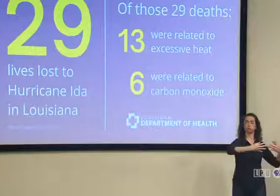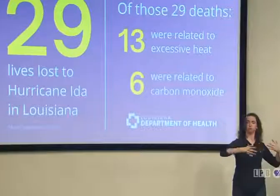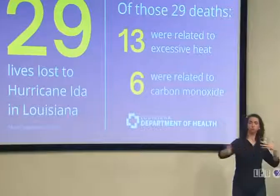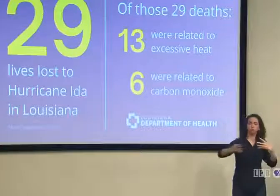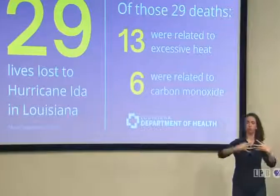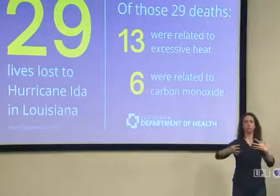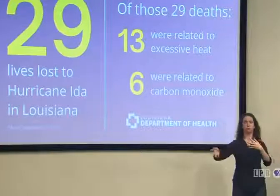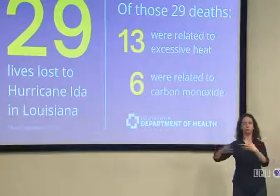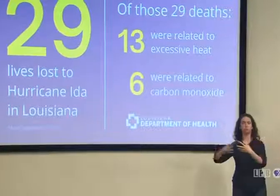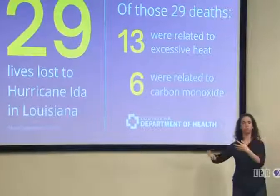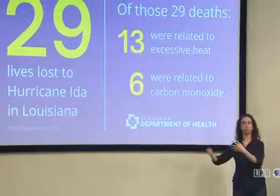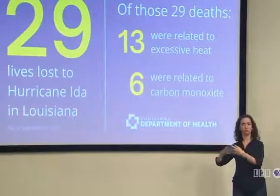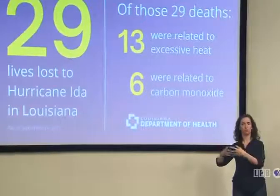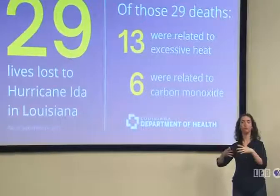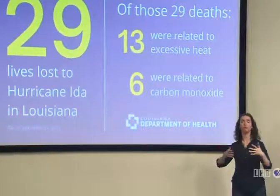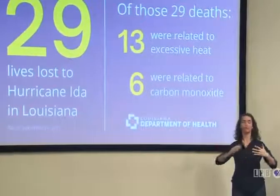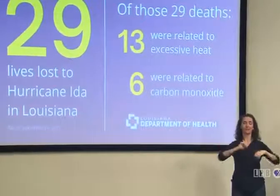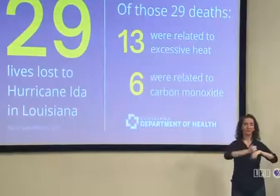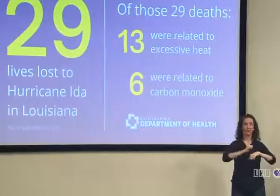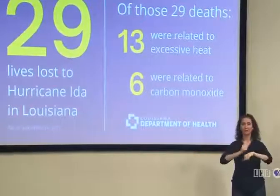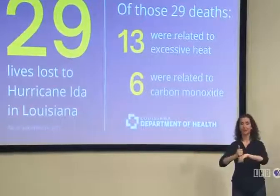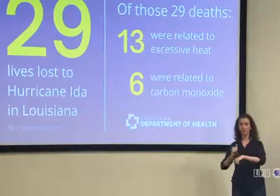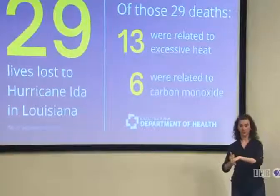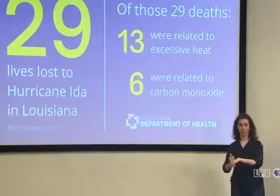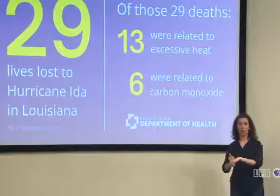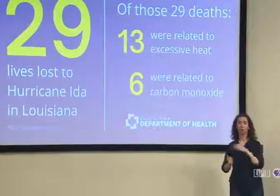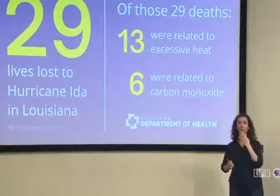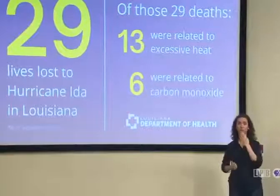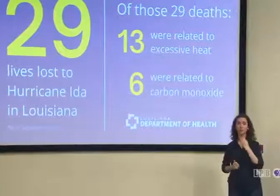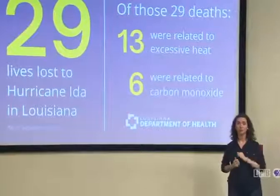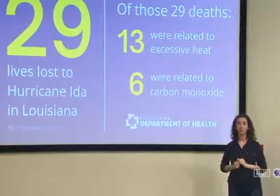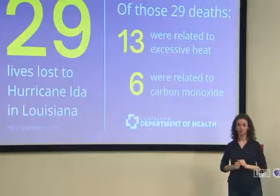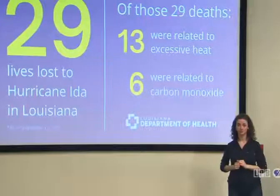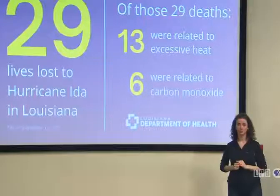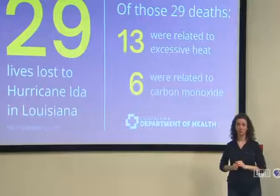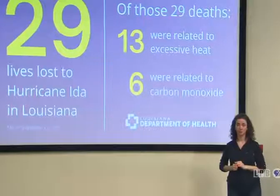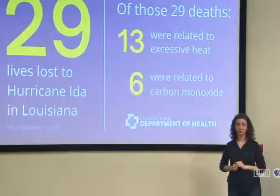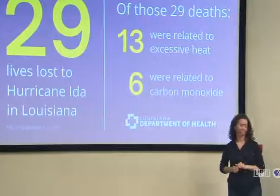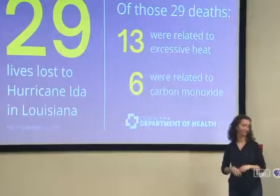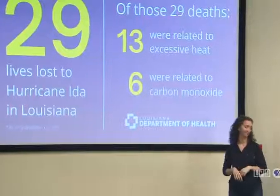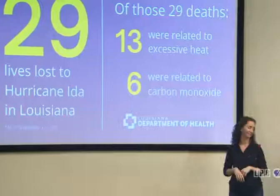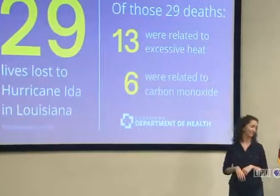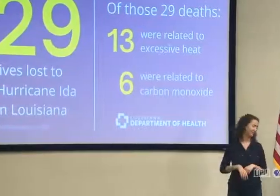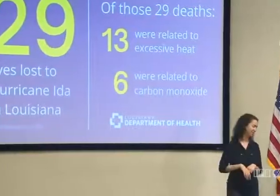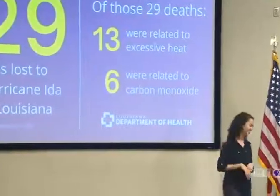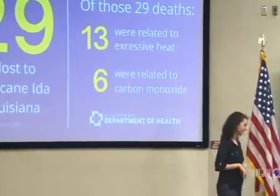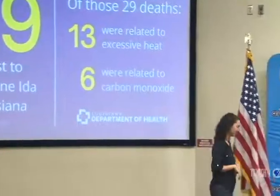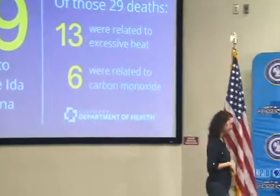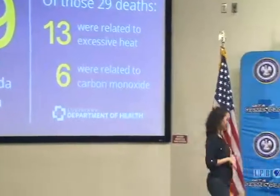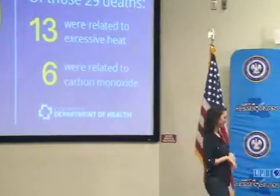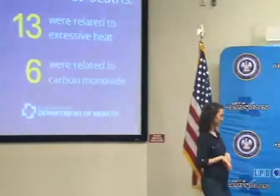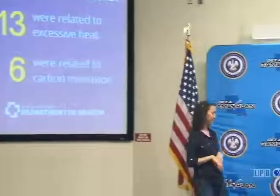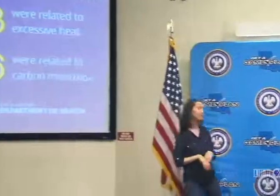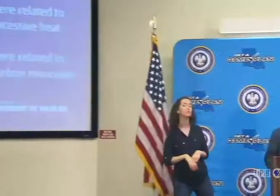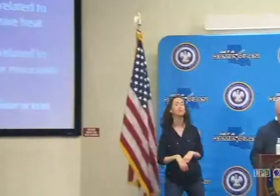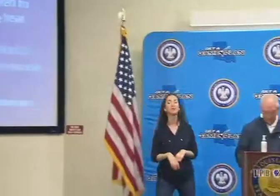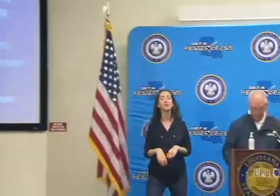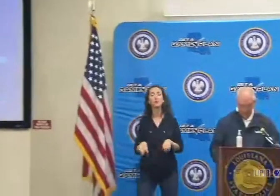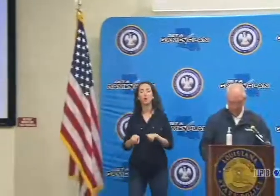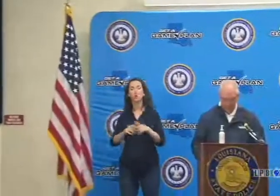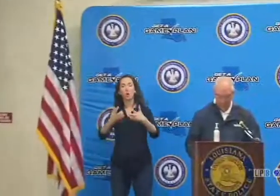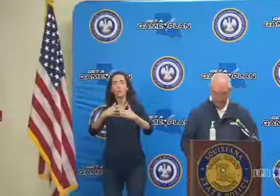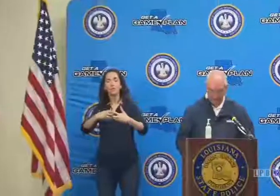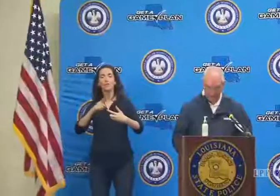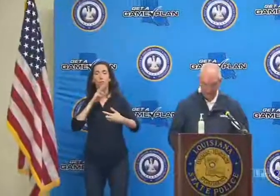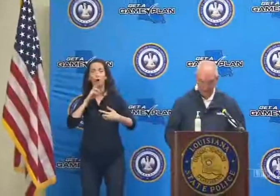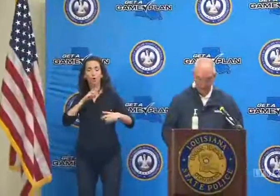the storm passes so that those parishes may utilize them to dewater again if necessary. CPRA is